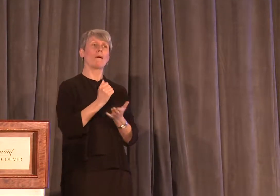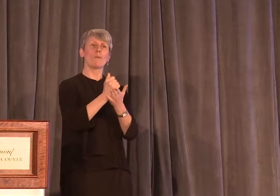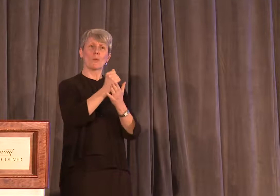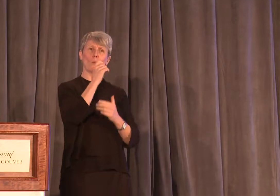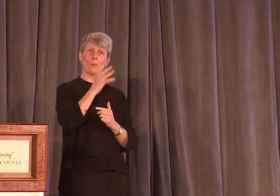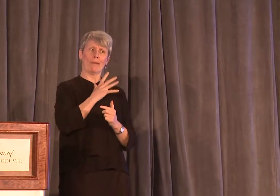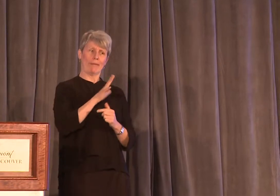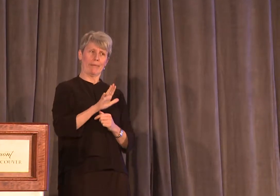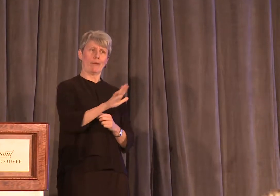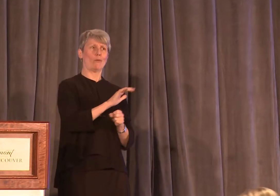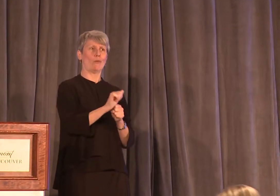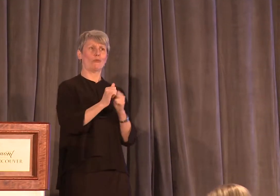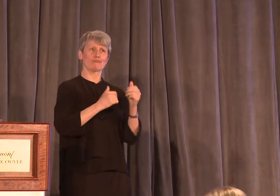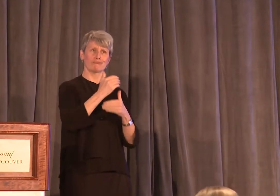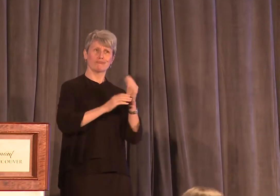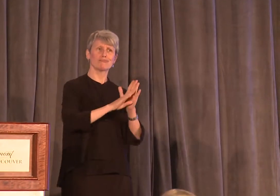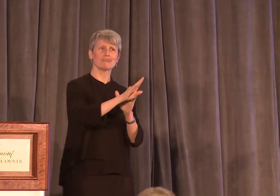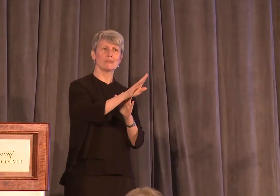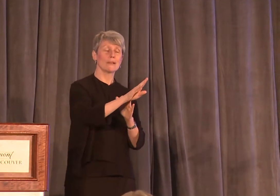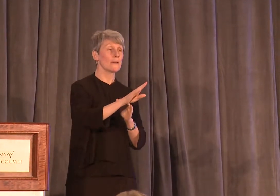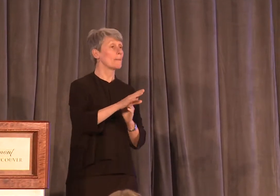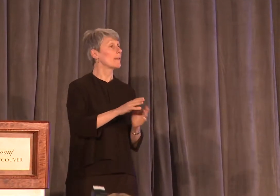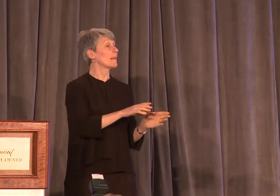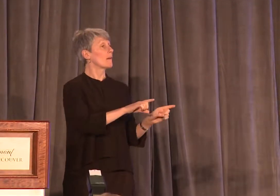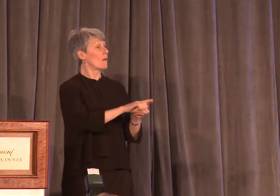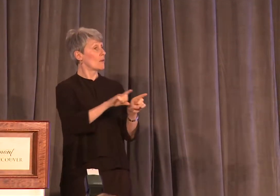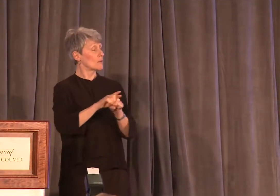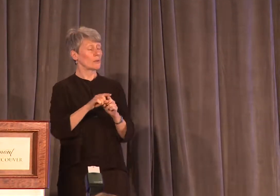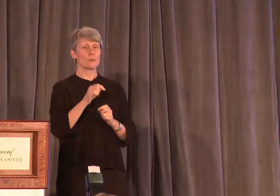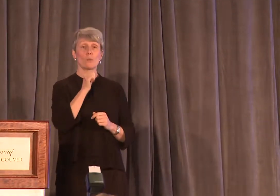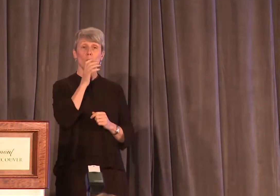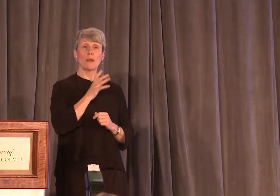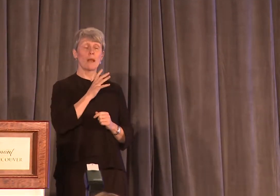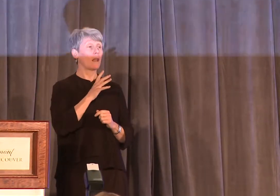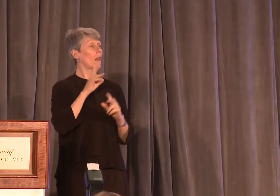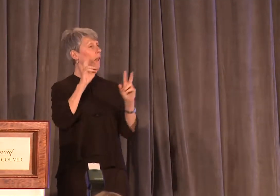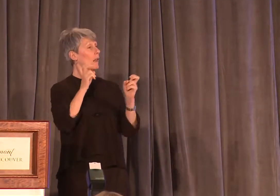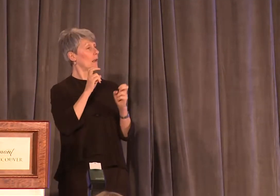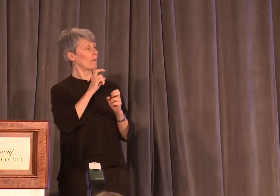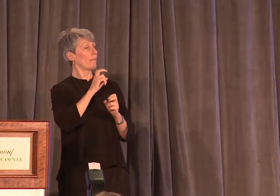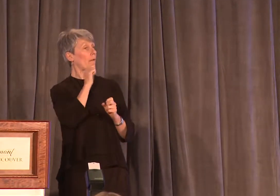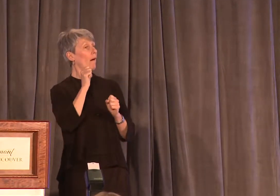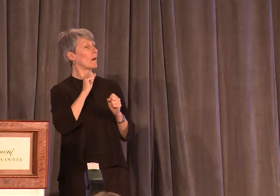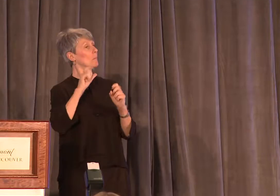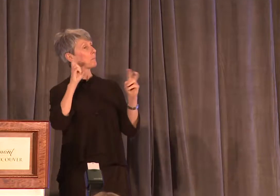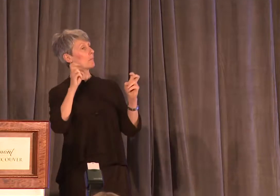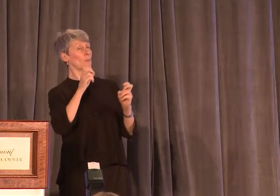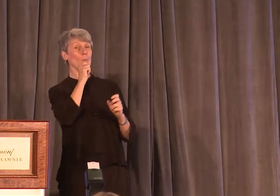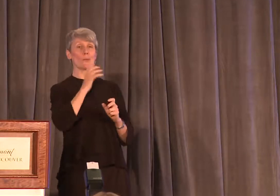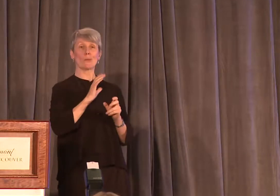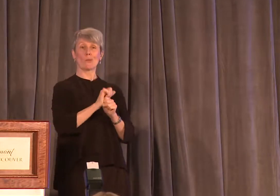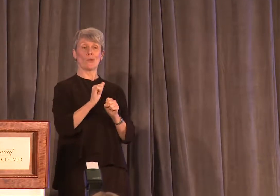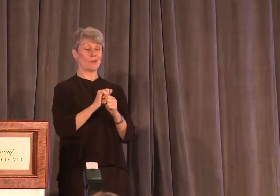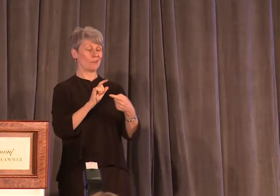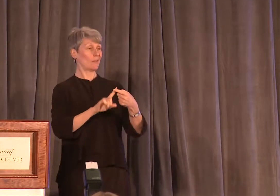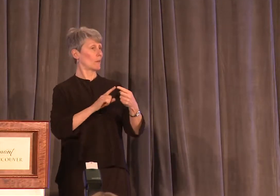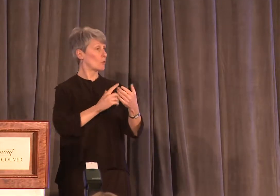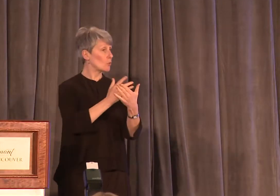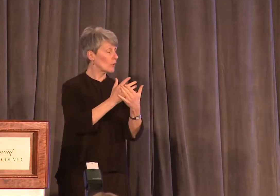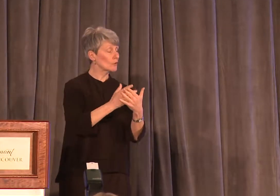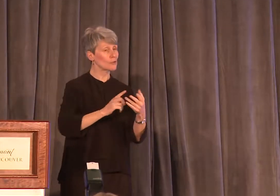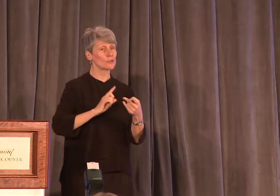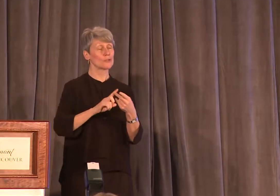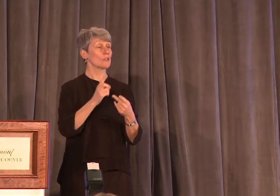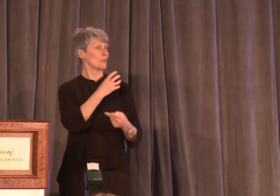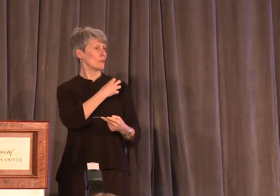working women. And we also represent women in a number of non-traditional jobs, like corrections, sheriff's